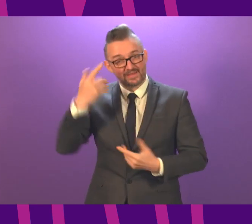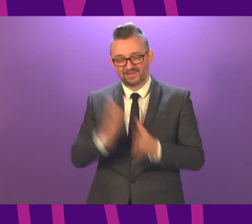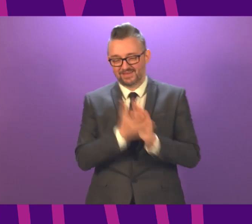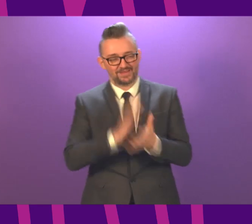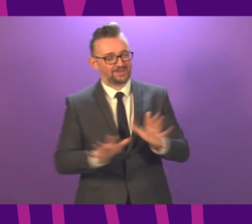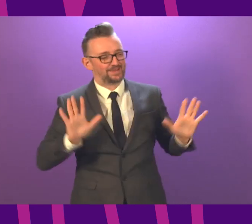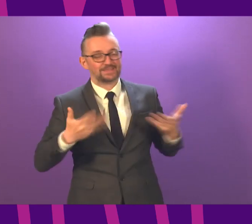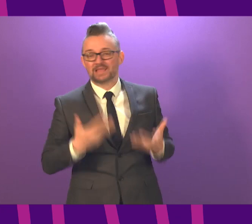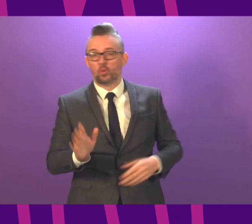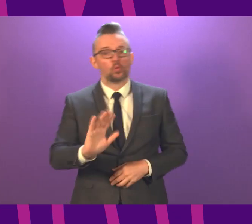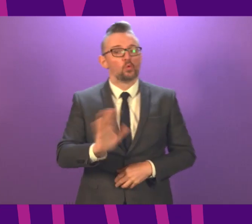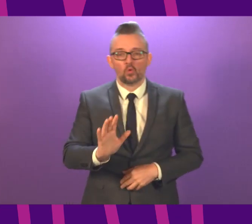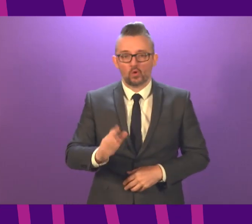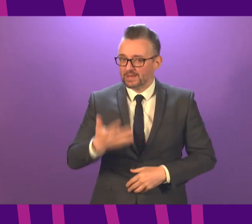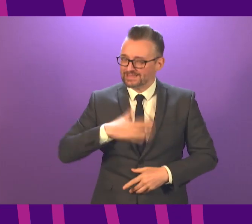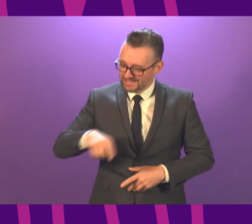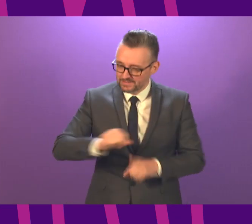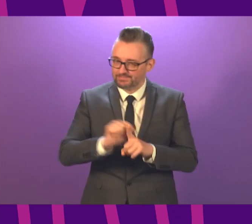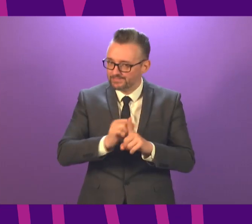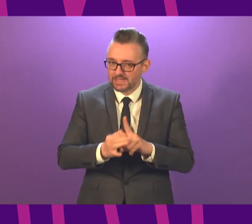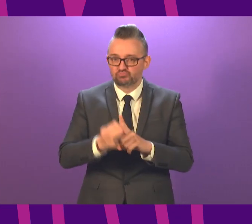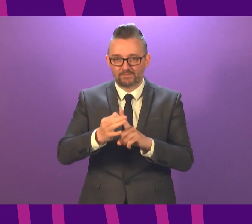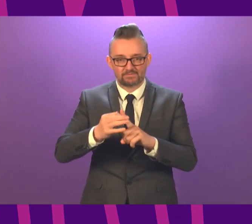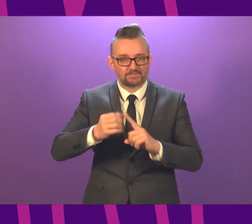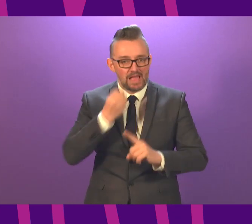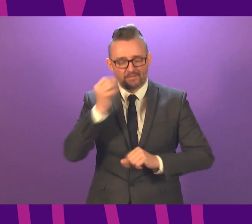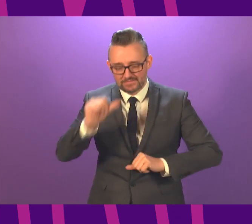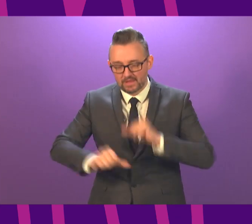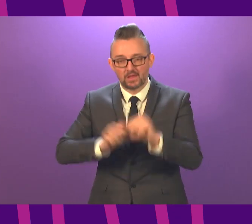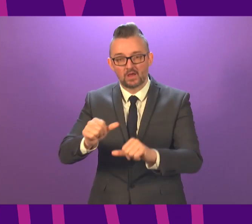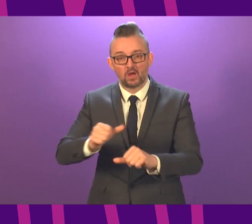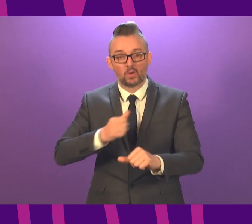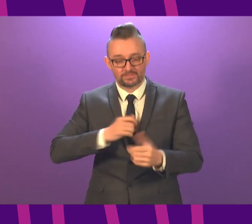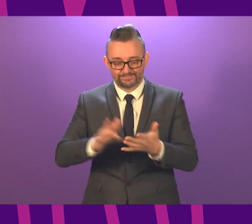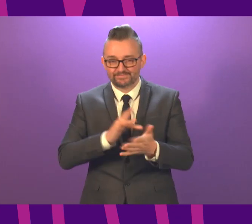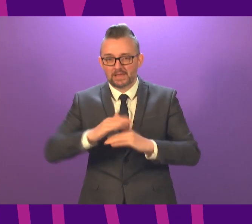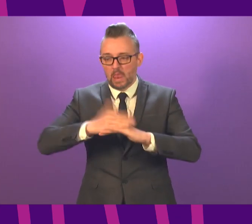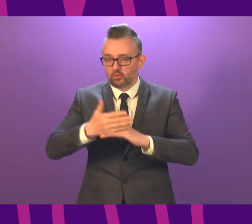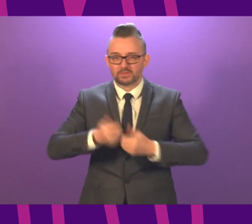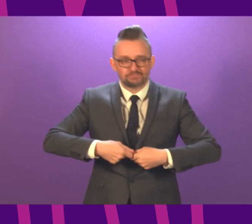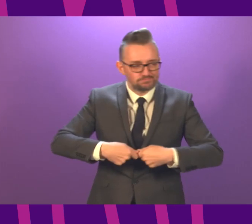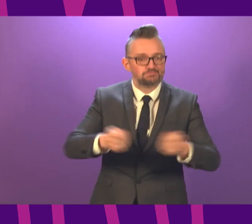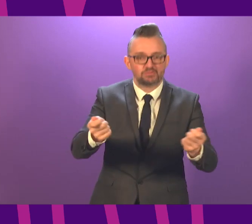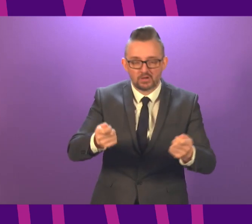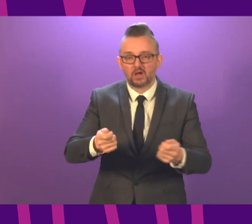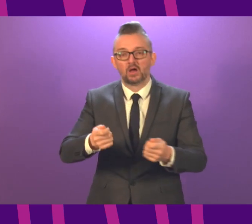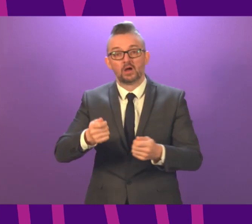there is no more to do. That will continue on an ongoing basis. So from the distribution of devices through to the other steps that I have taken, that is something that